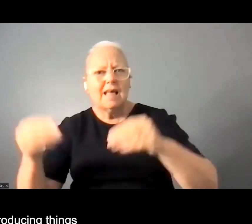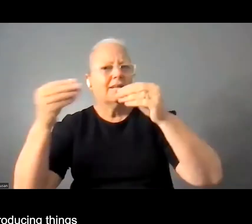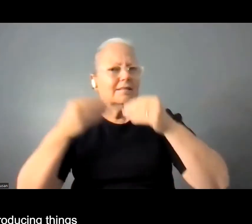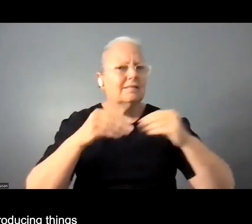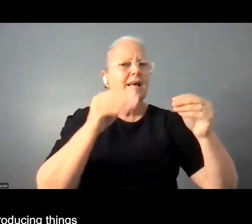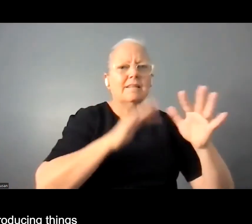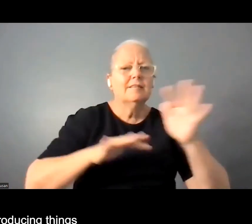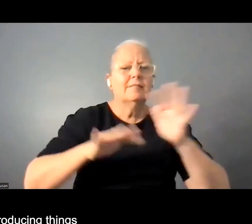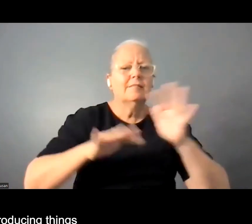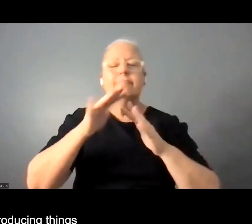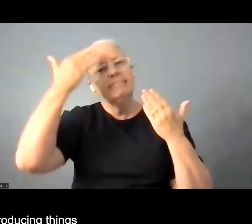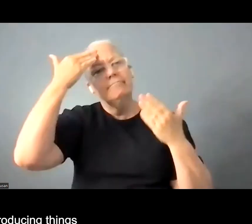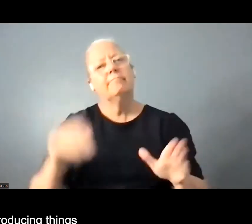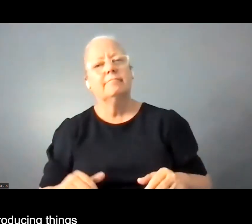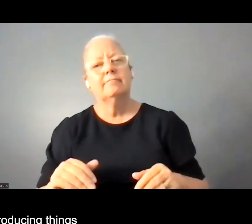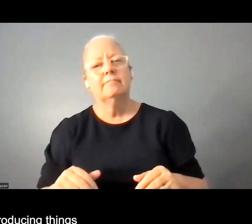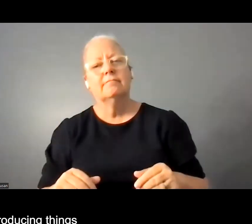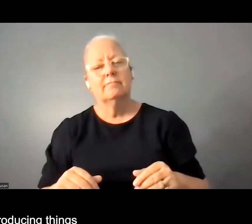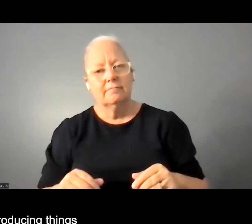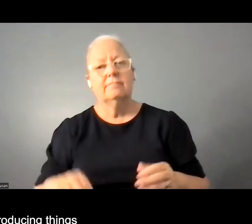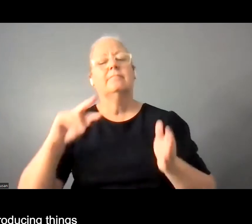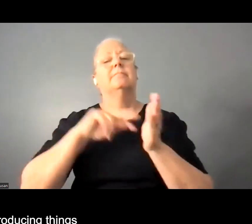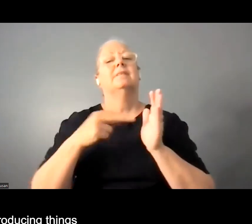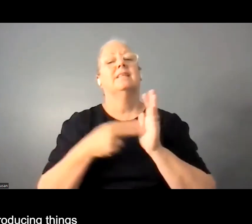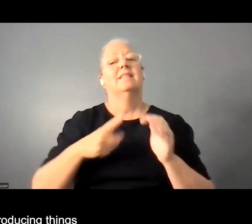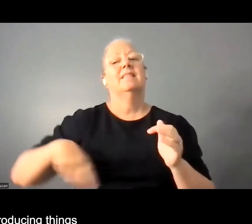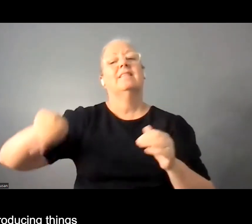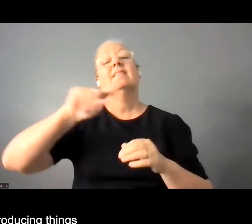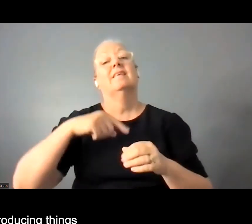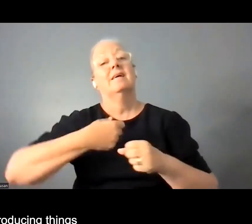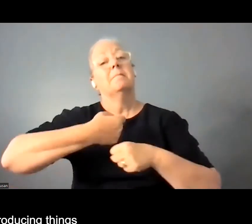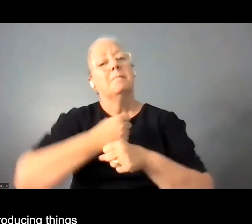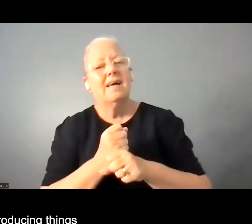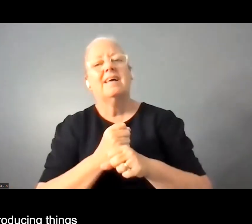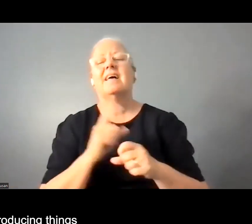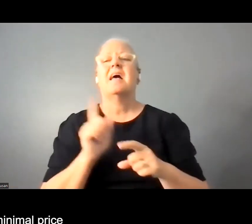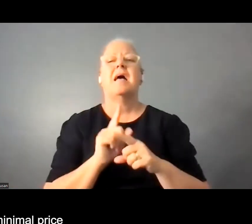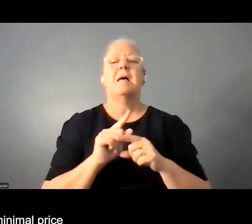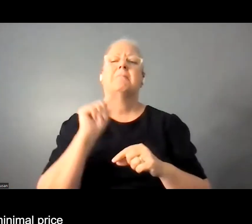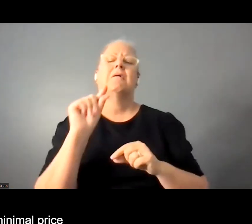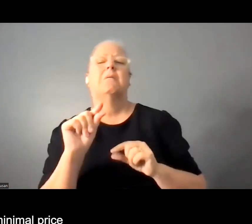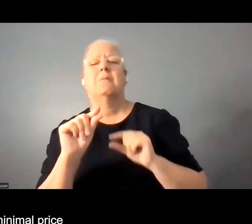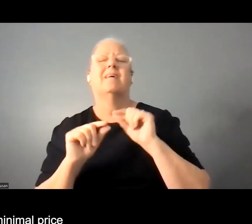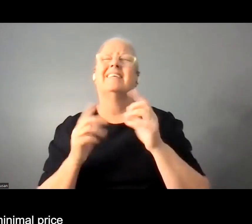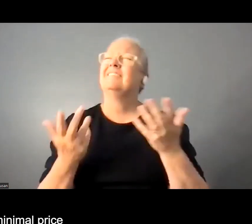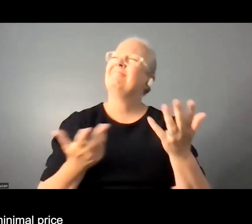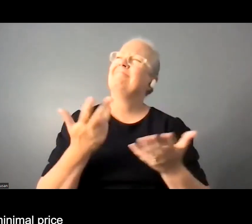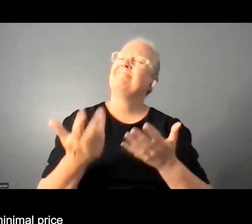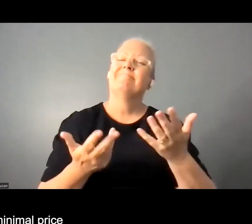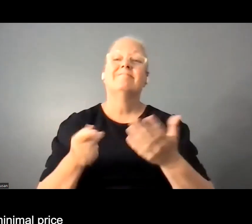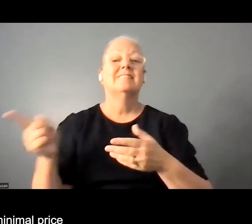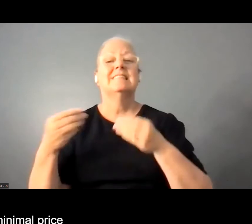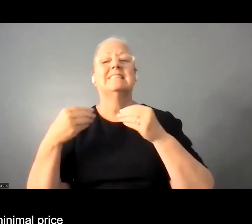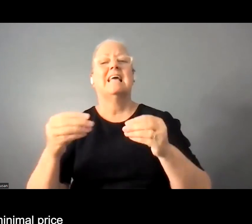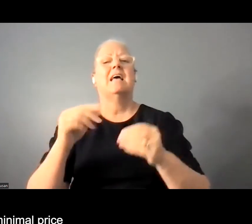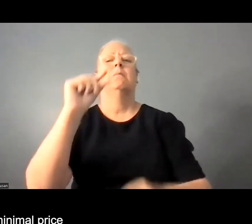is uh them producing things at a very minimal cost not cost rather selling it at a very minimal